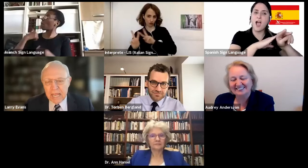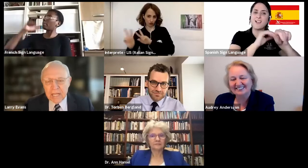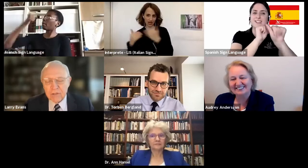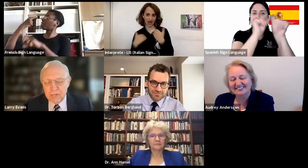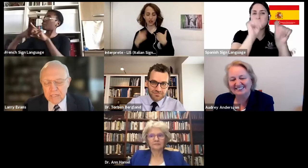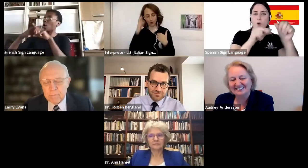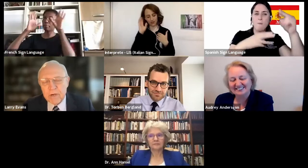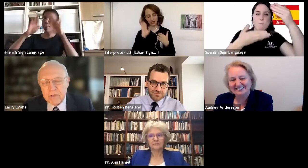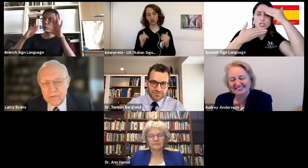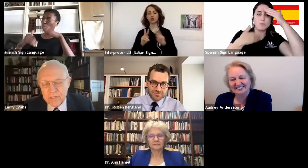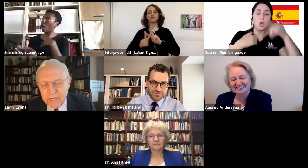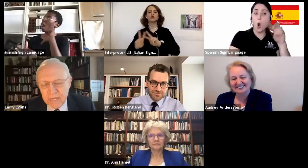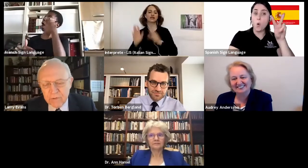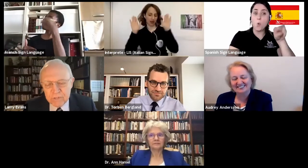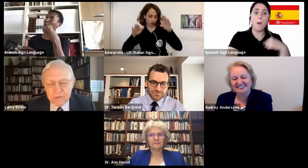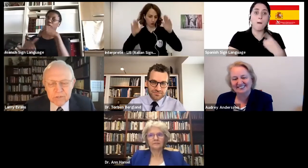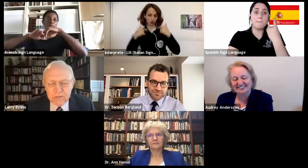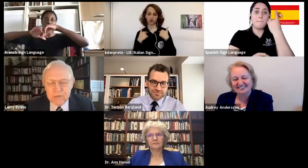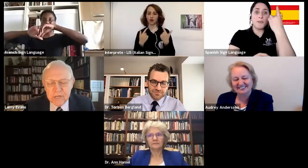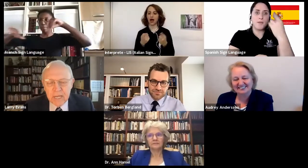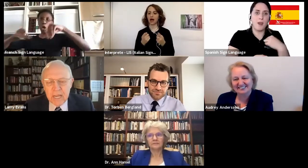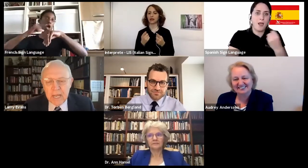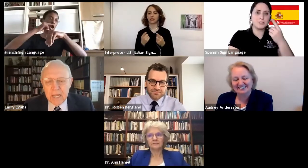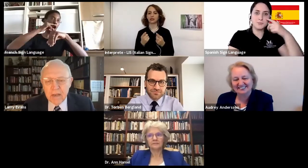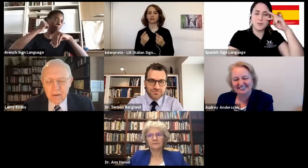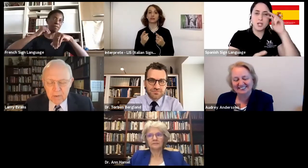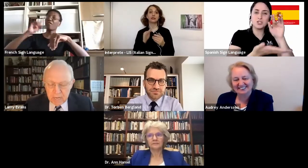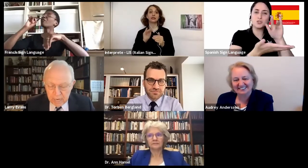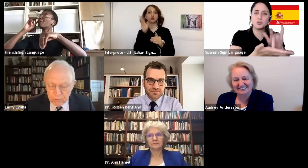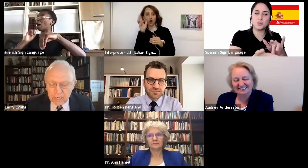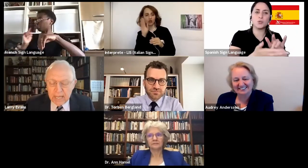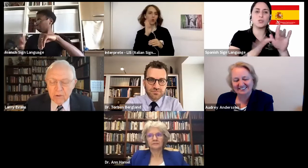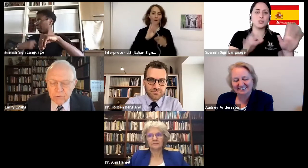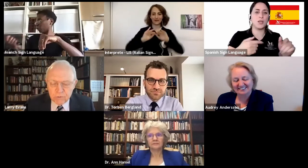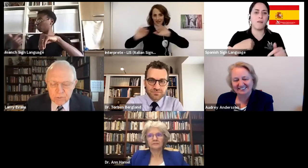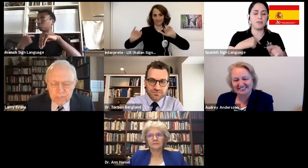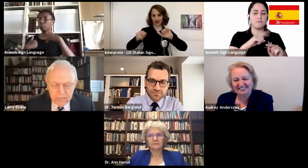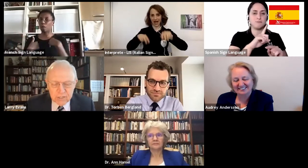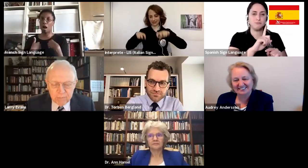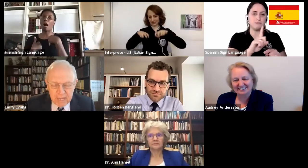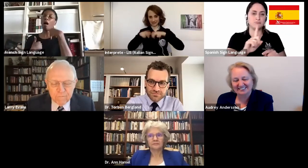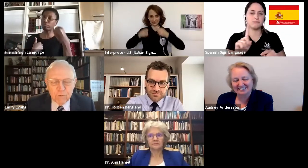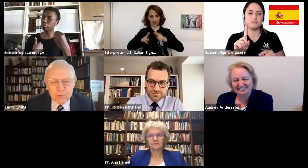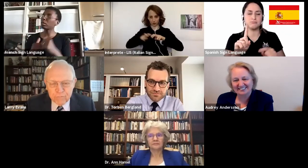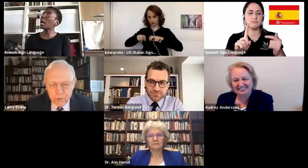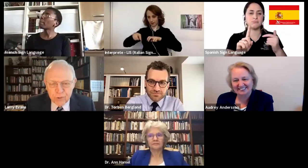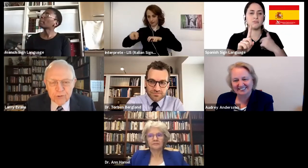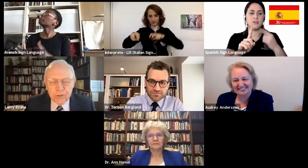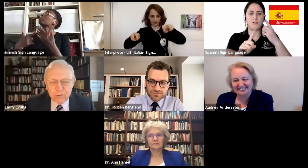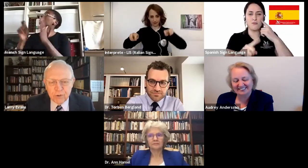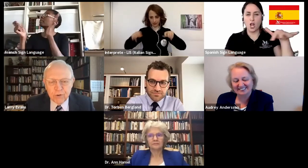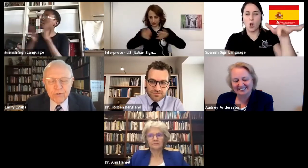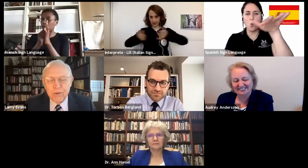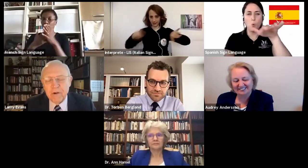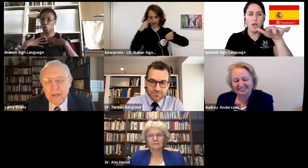then at the, at the burial site, I, was, it was interesting. Um, I was allowed to take some handfuls of dirt